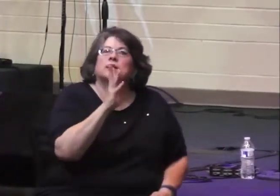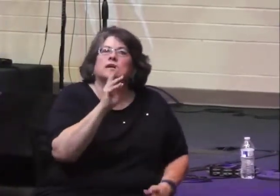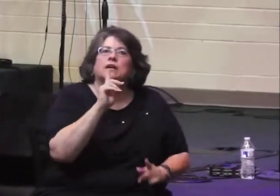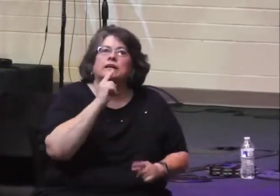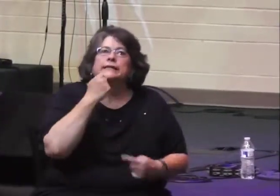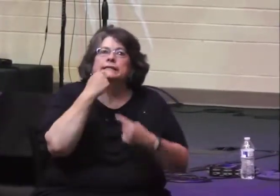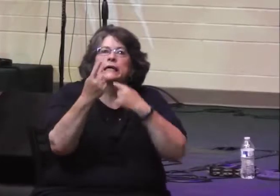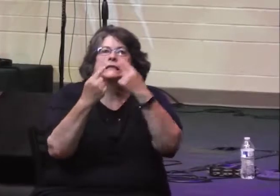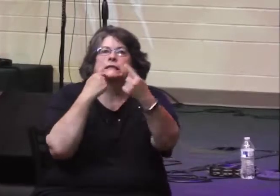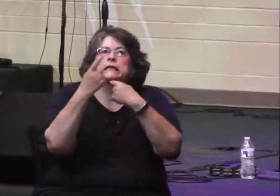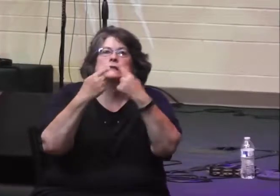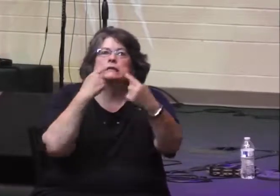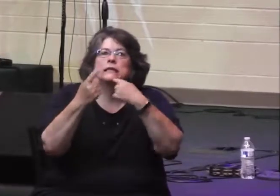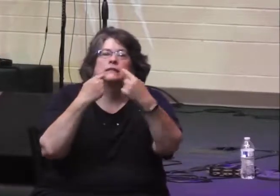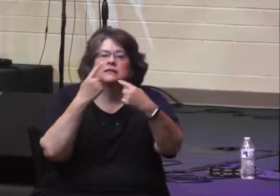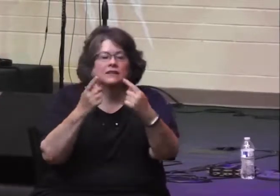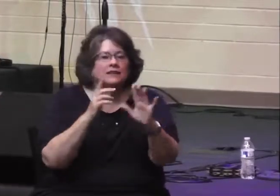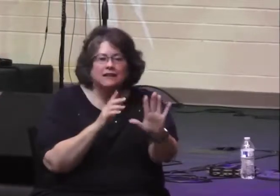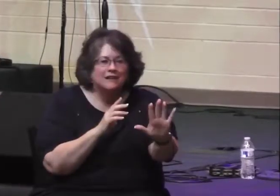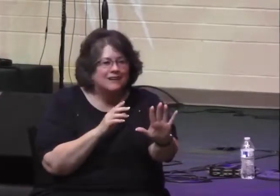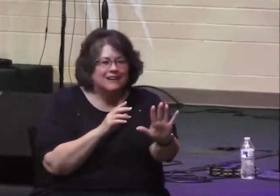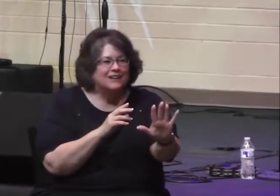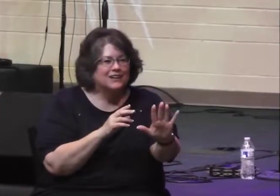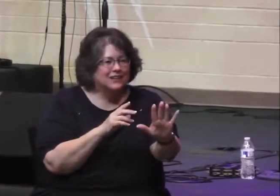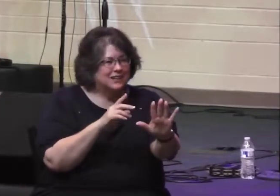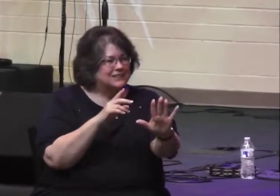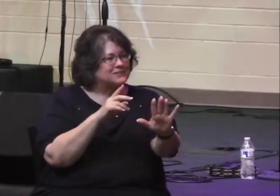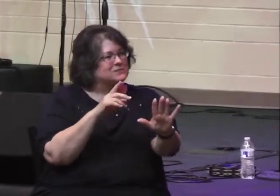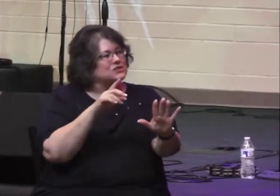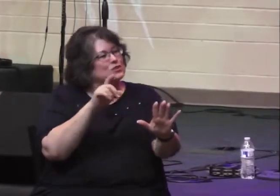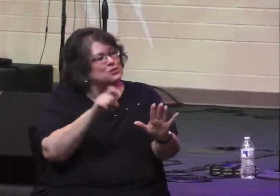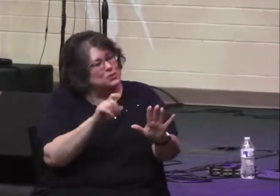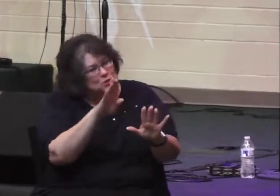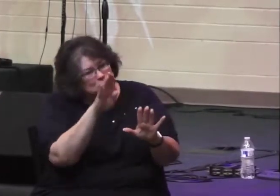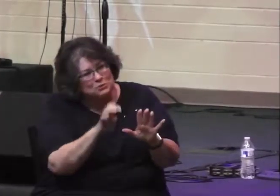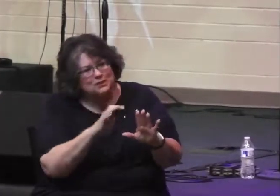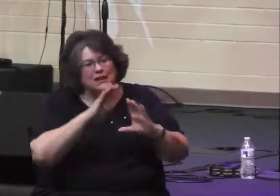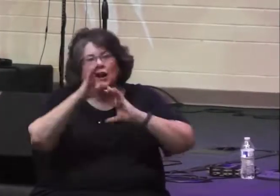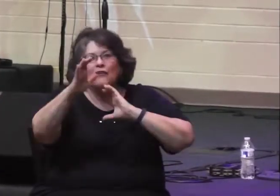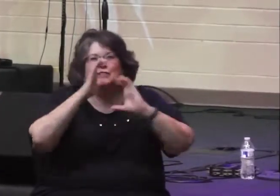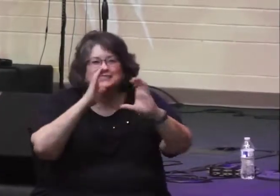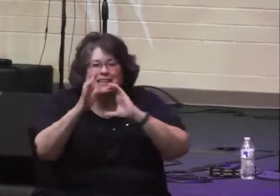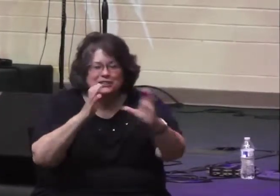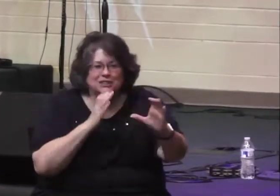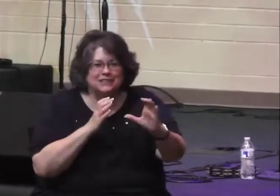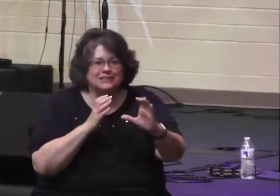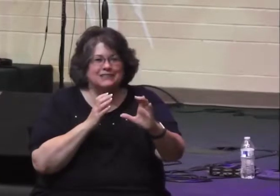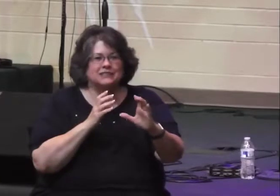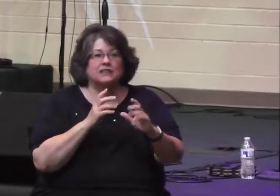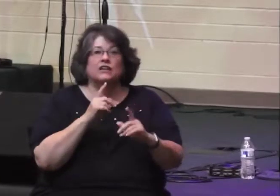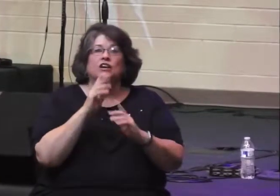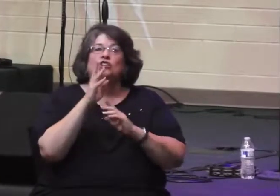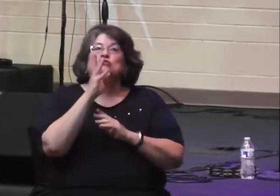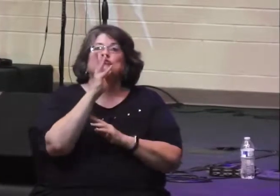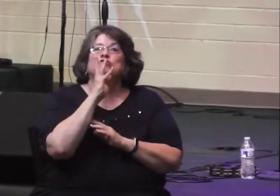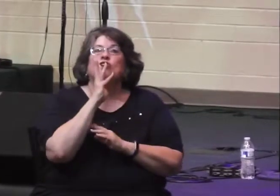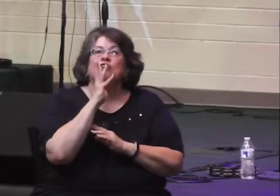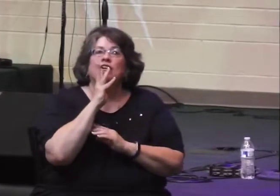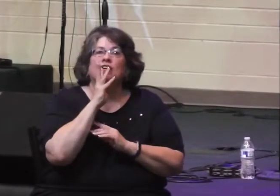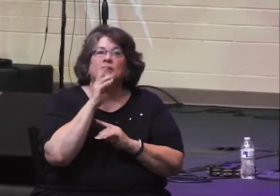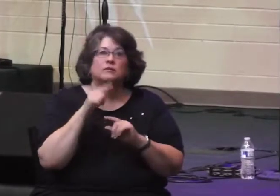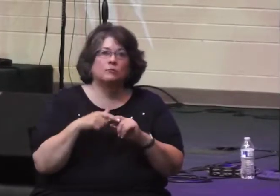It's more like a conversation, like any normal conversation. It calls upon us to pause,